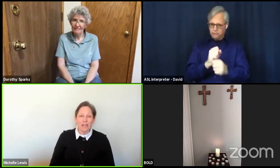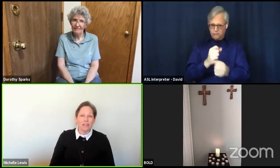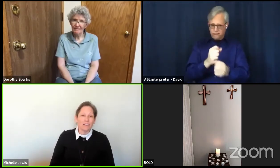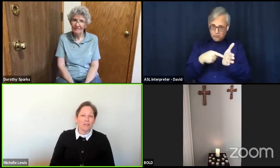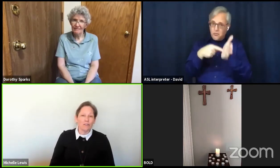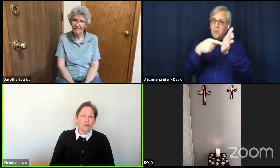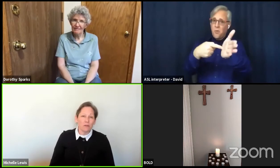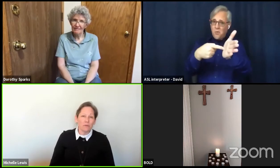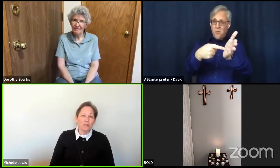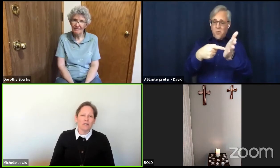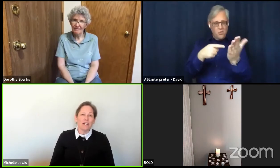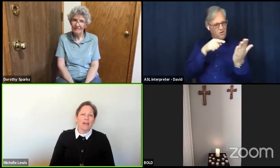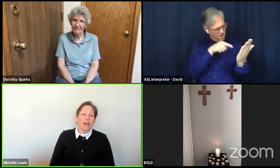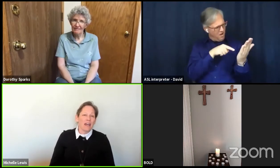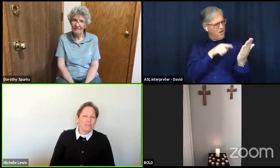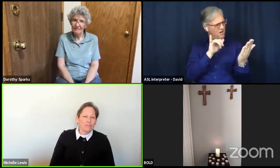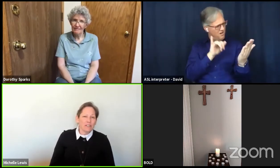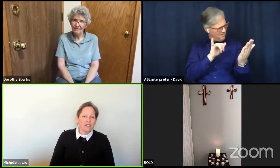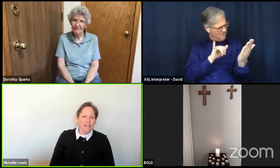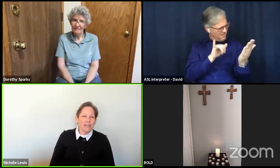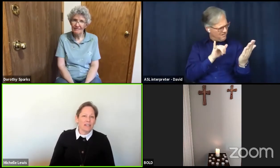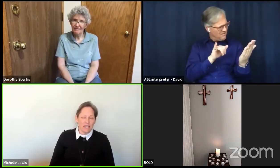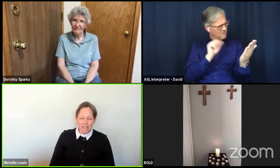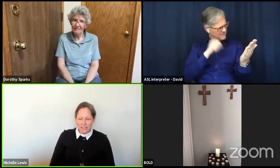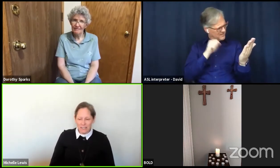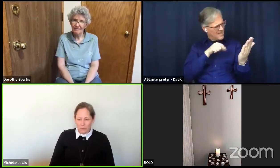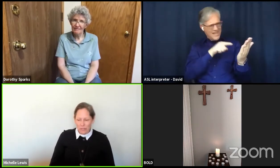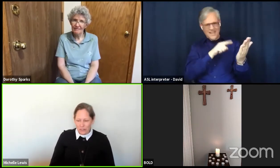the normal, everyday things that we do.